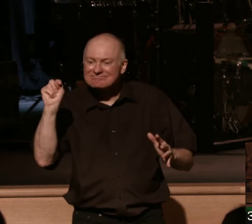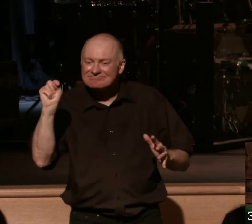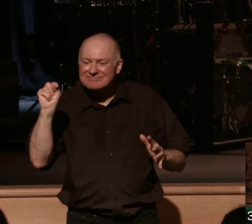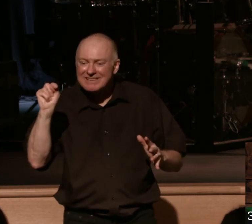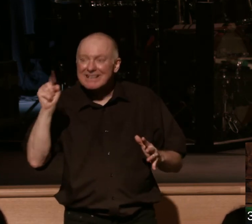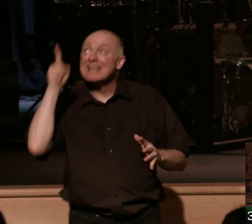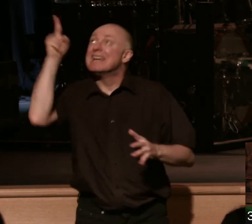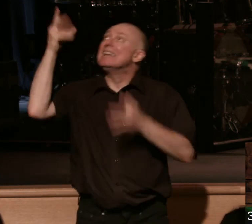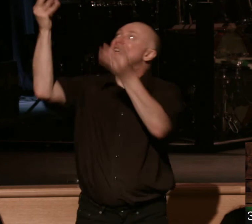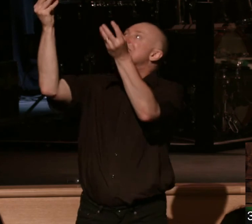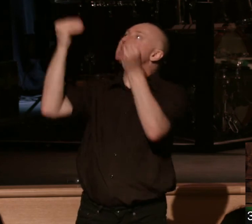has given us the spirit